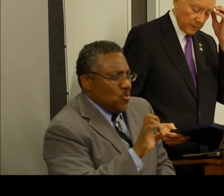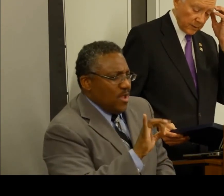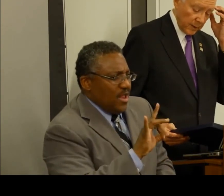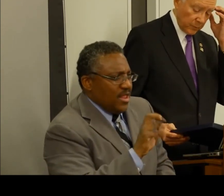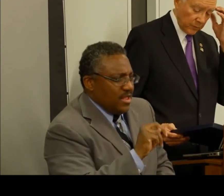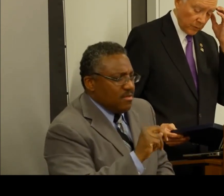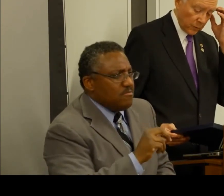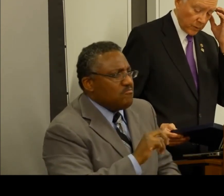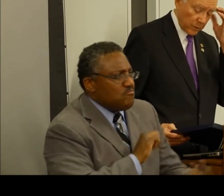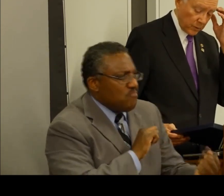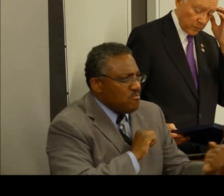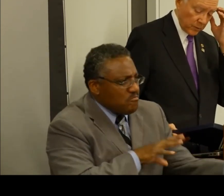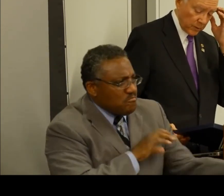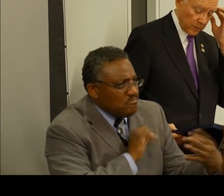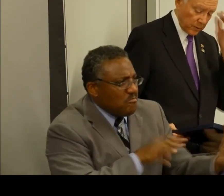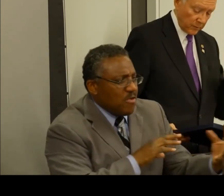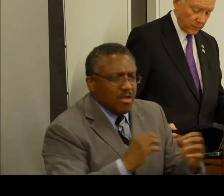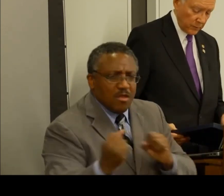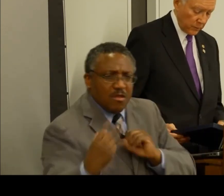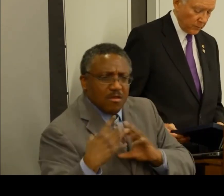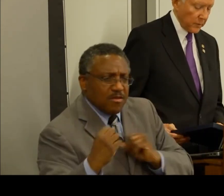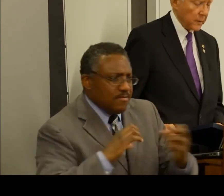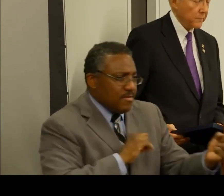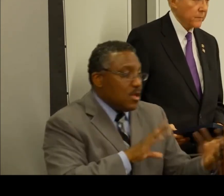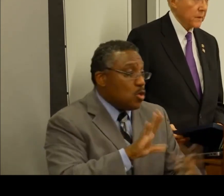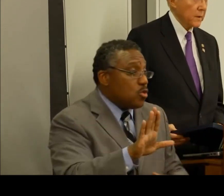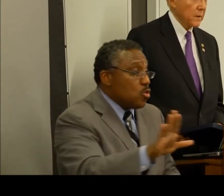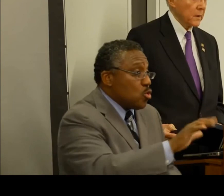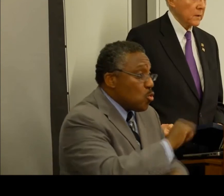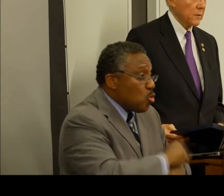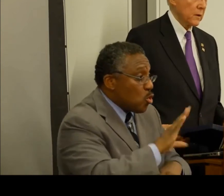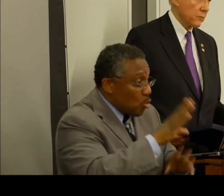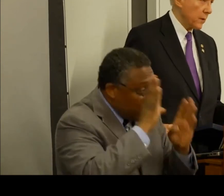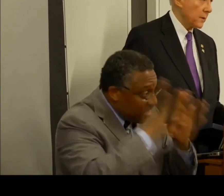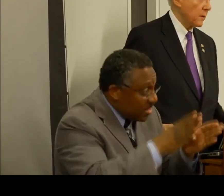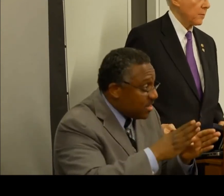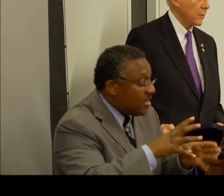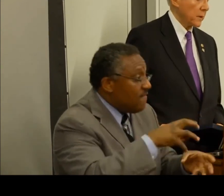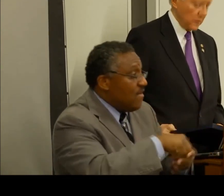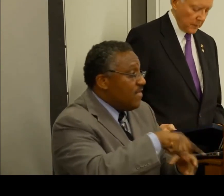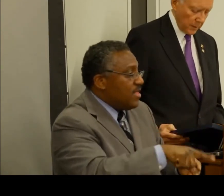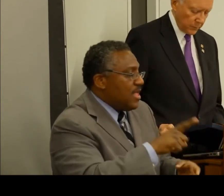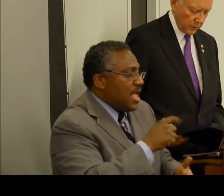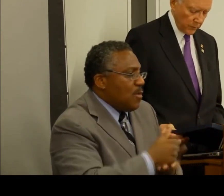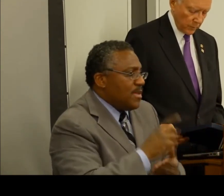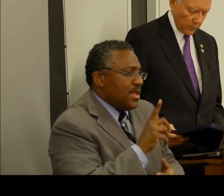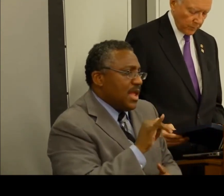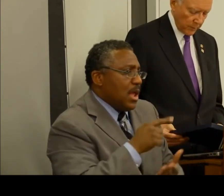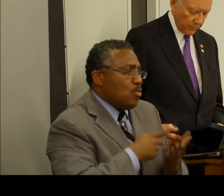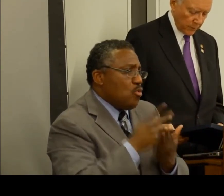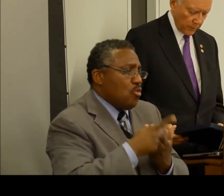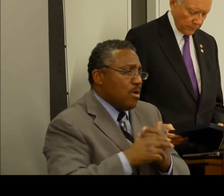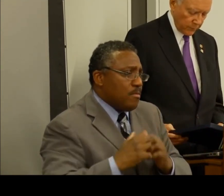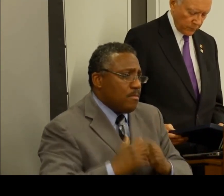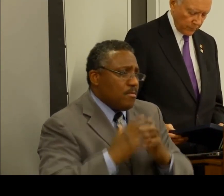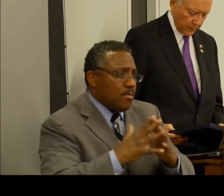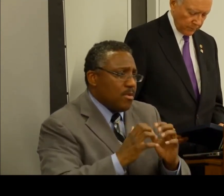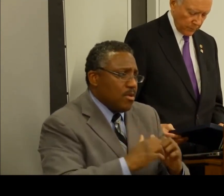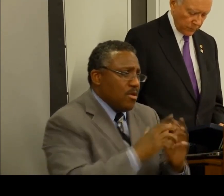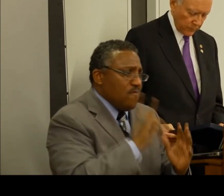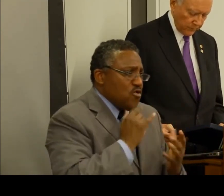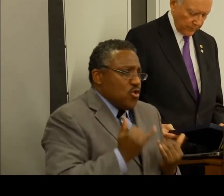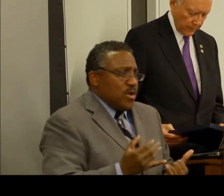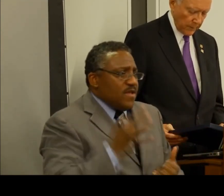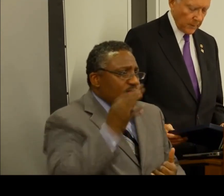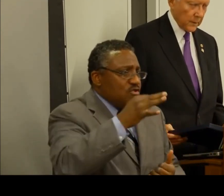say is that I appreciate the work that you're doing and the intention that you're paying to trying to help make the DI program work better for current and future